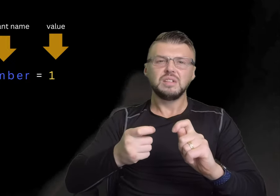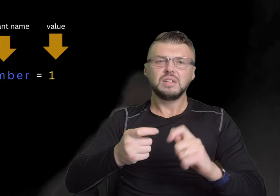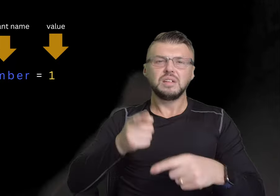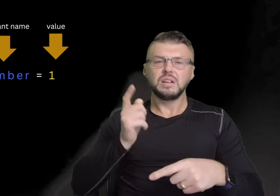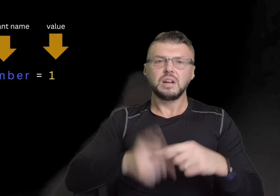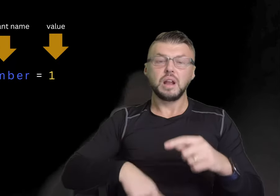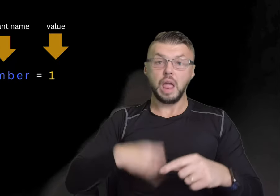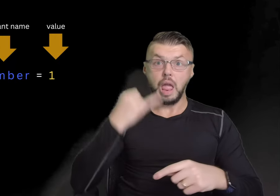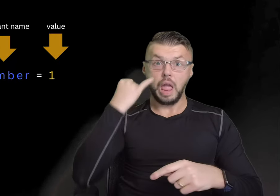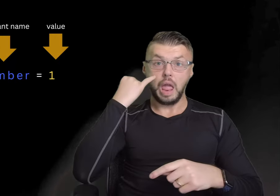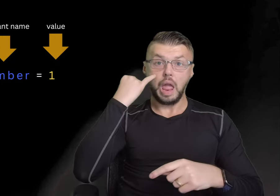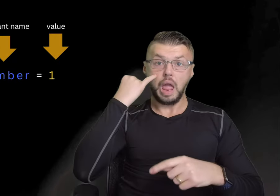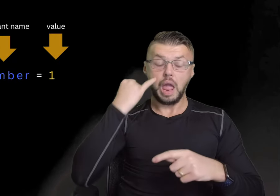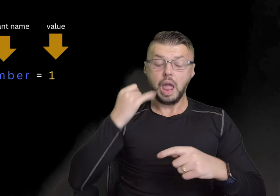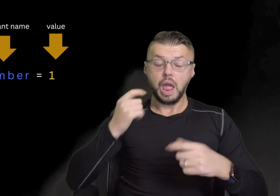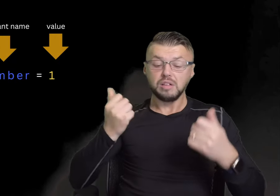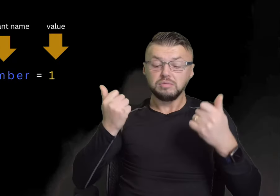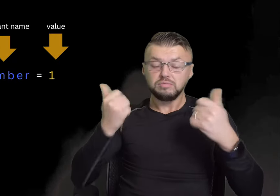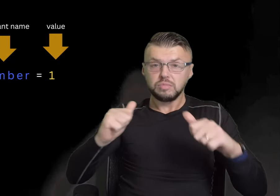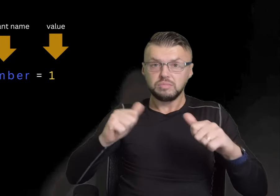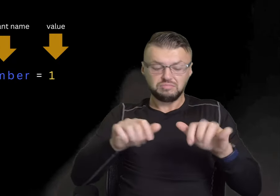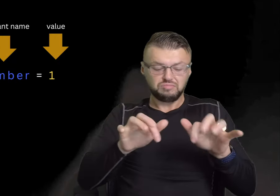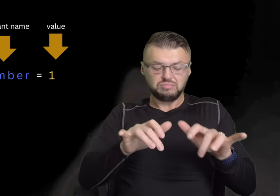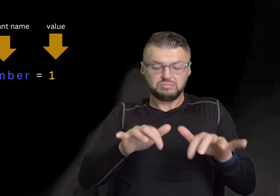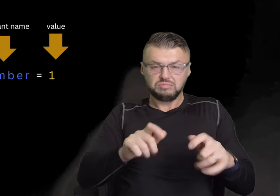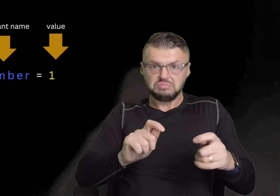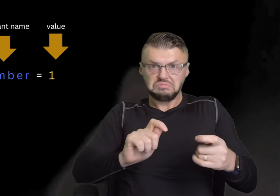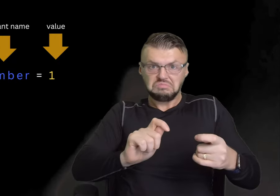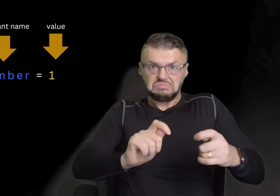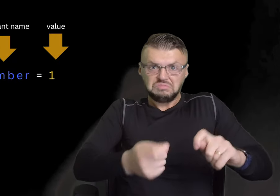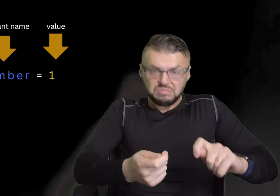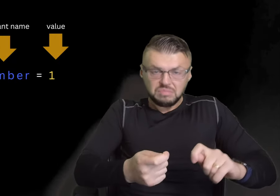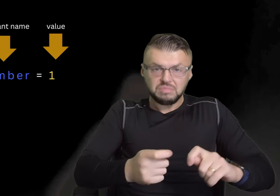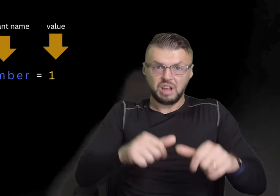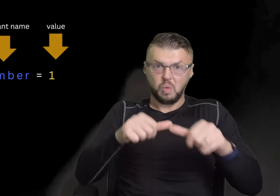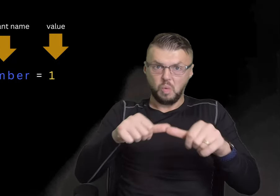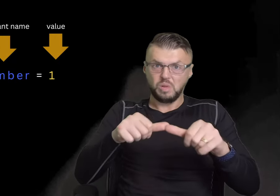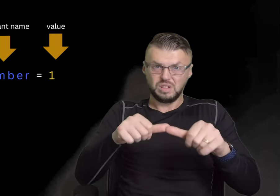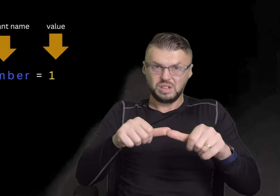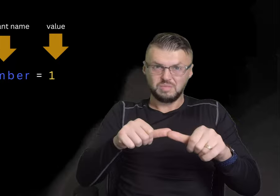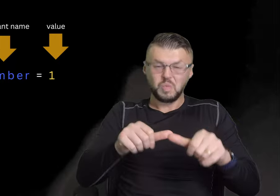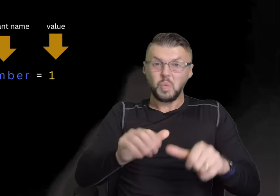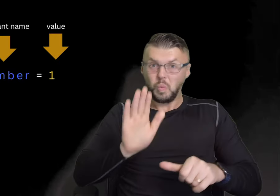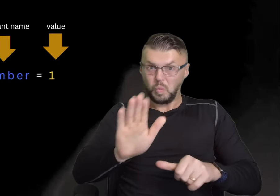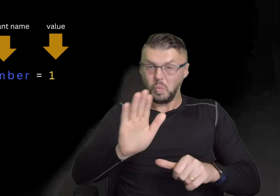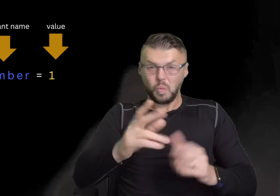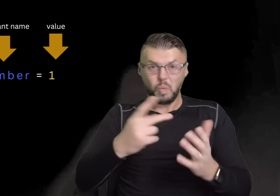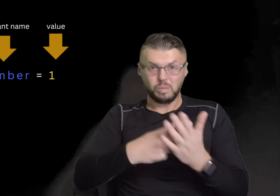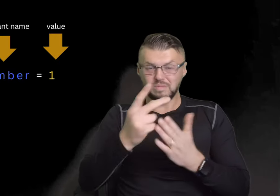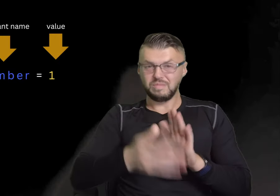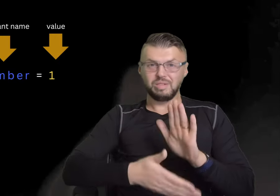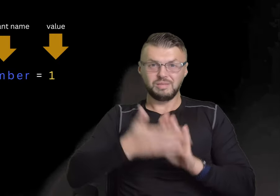in our program. Even if we decide to change it in our program, the program won't run.